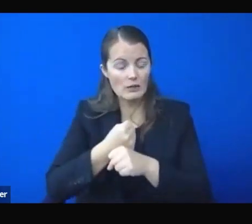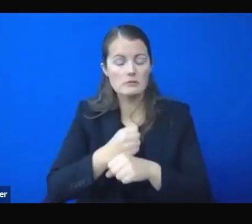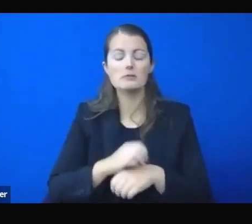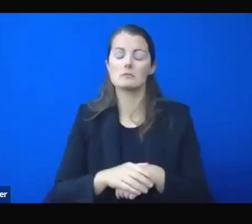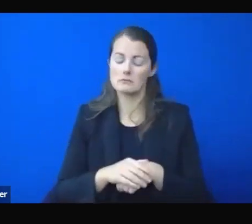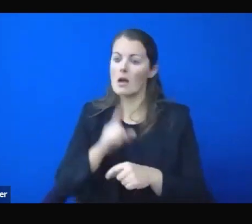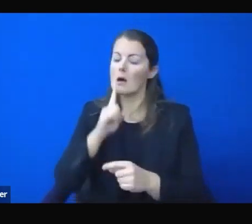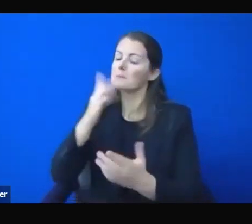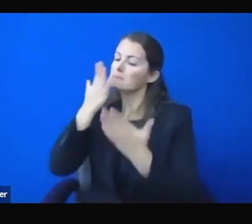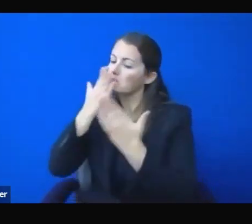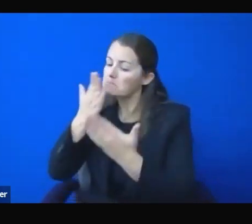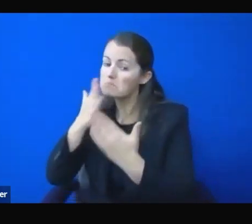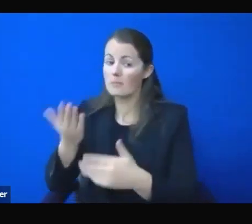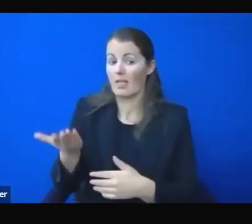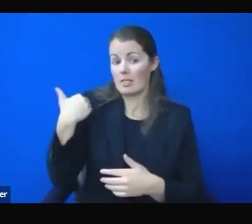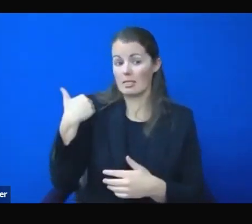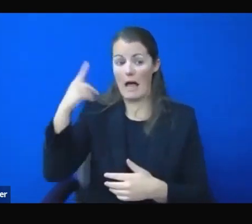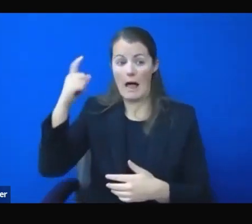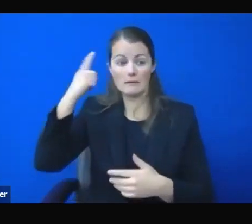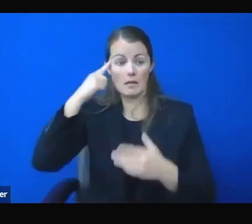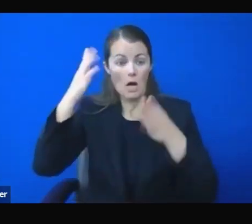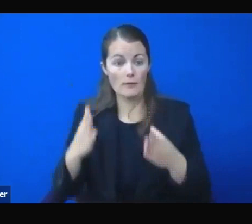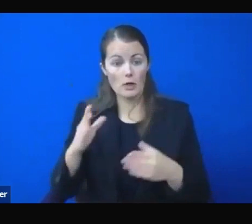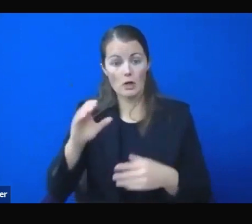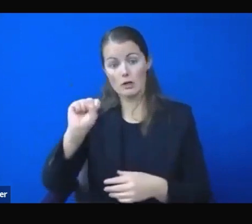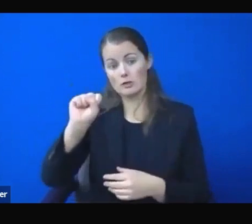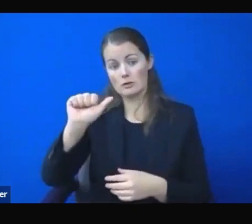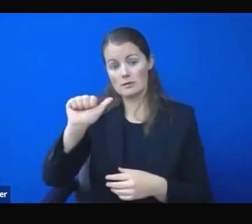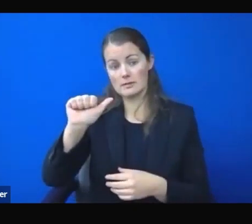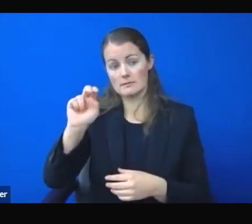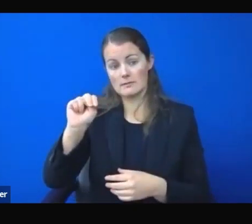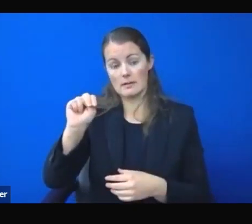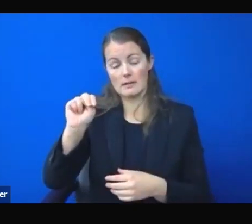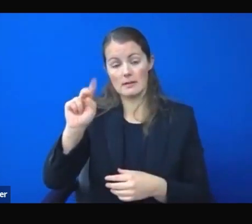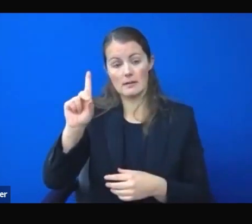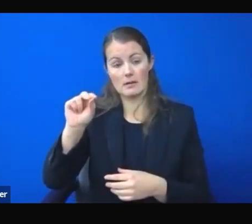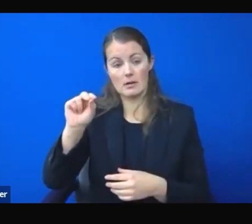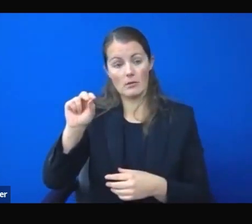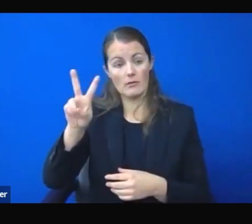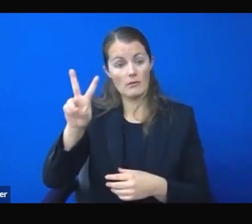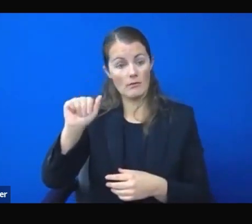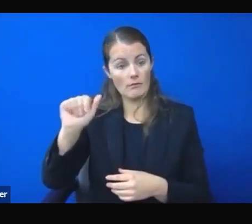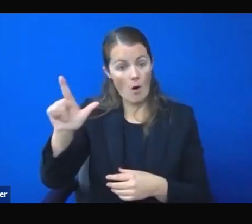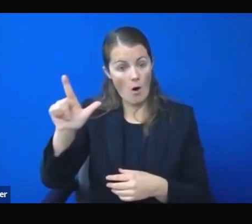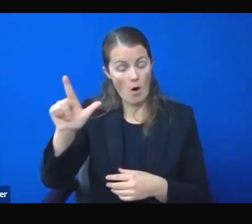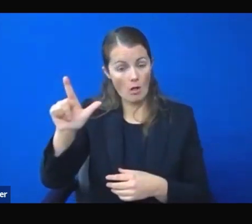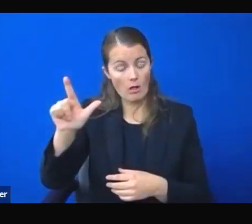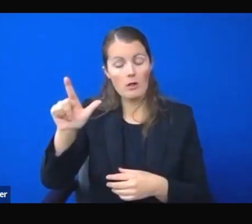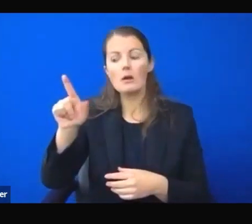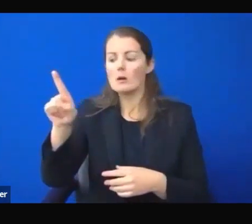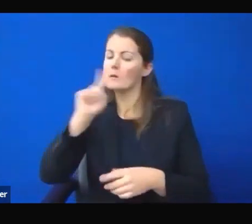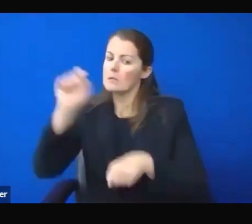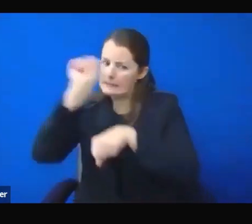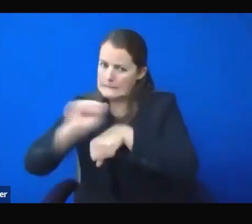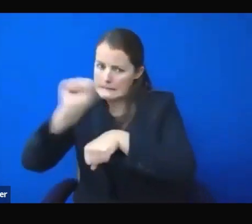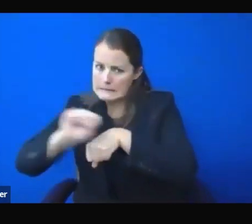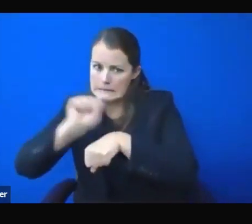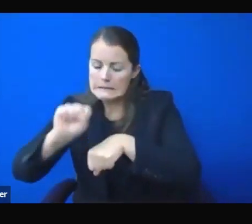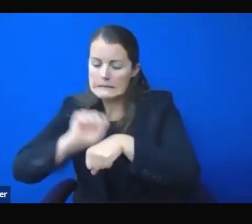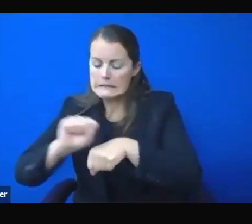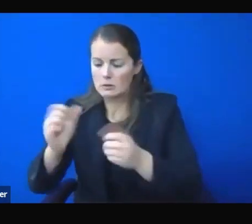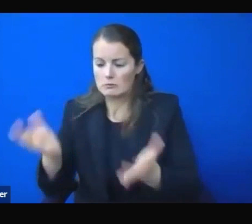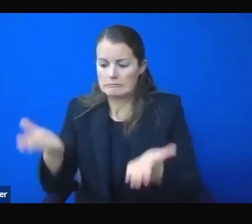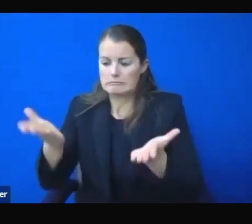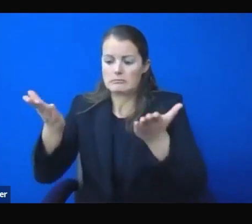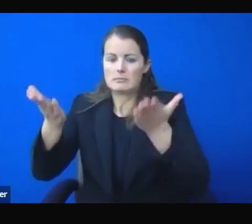hard during this time to get us there. Because of that 10-year recovery, I was able to include the largest amount of funding for mental